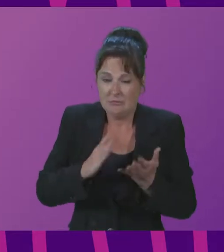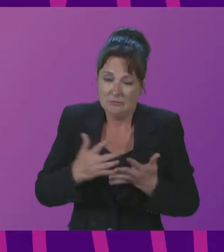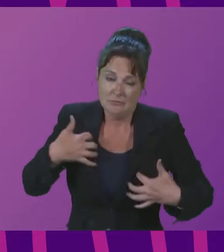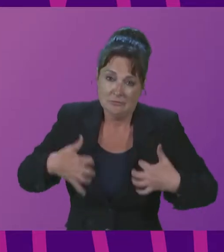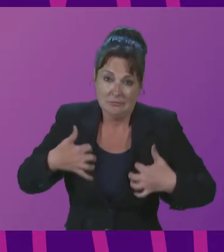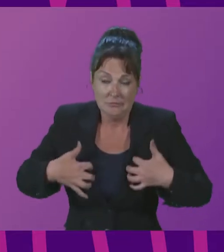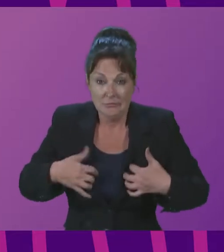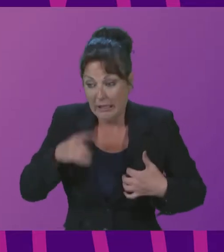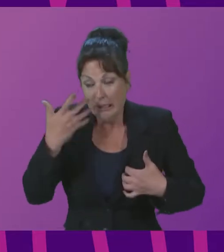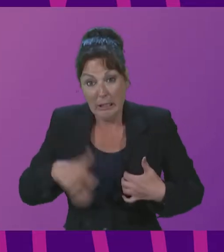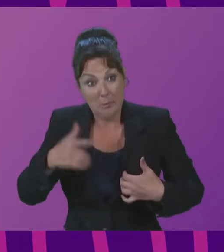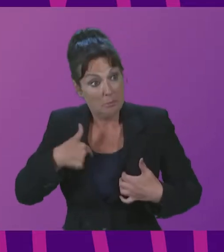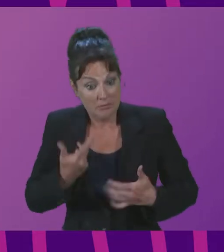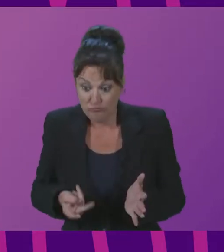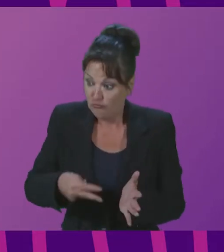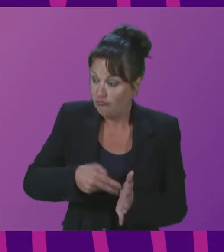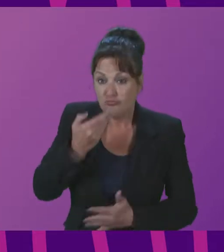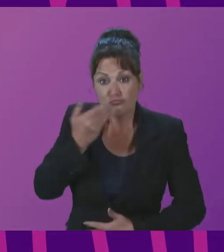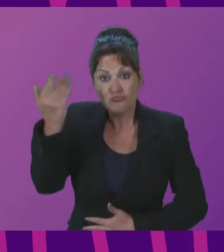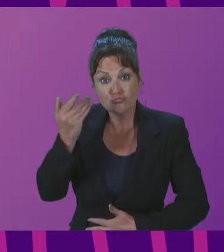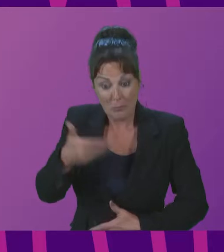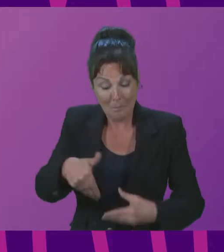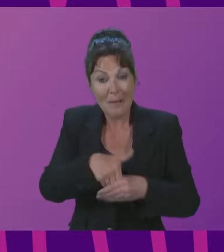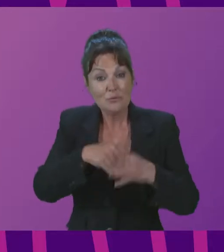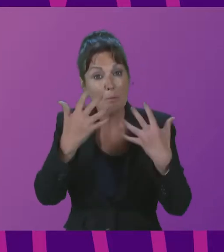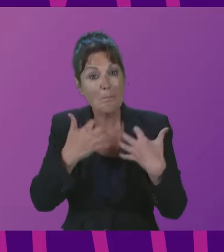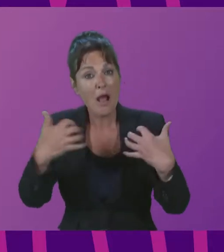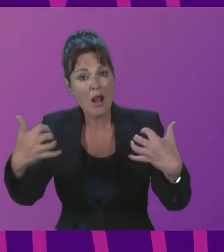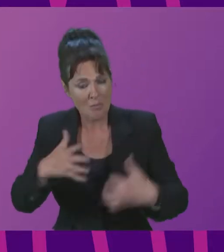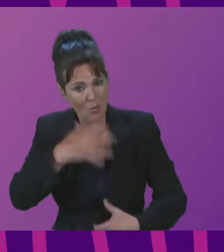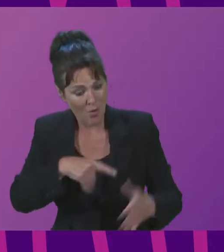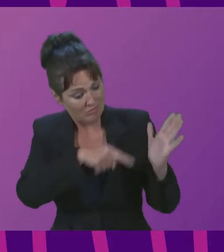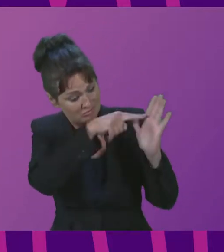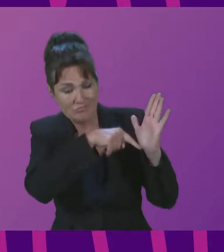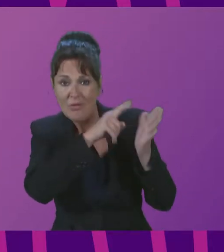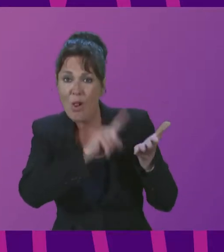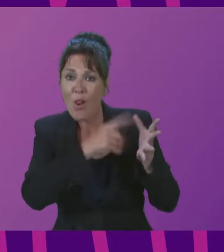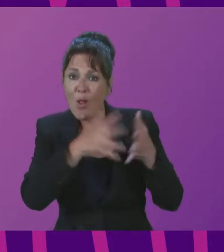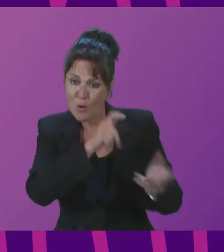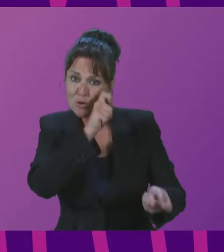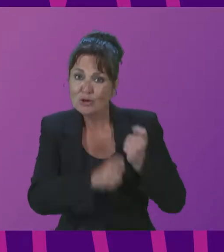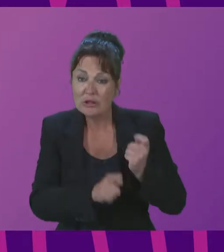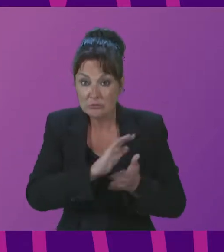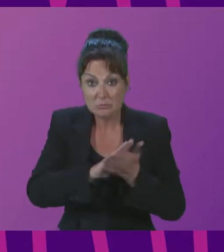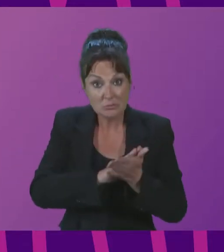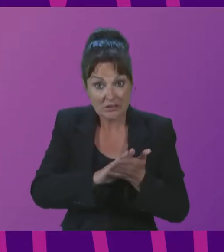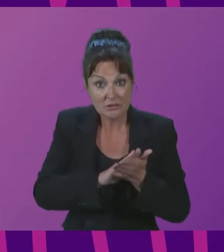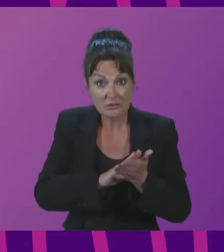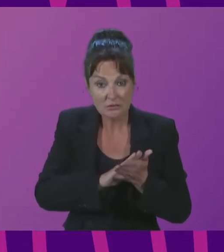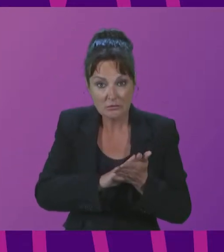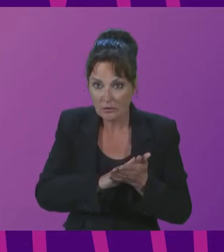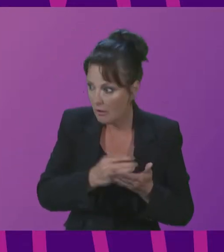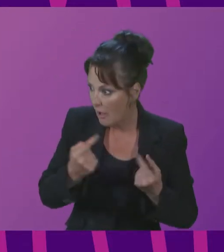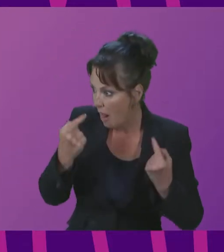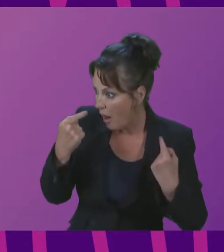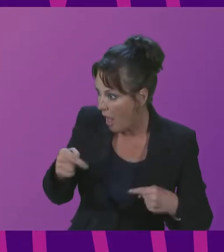that he addressed members of this parliament to change an act of parliament that enabled you to go